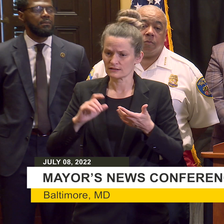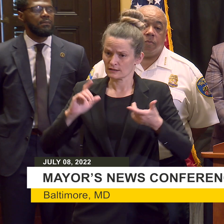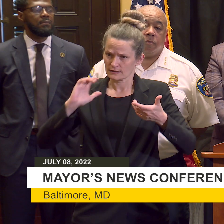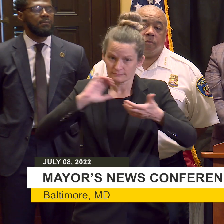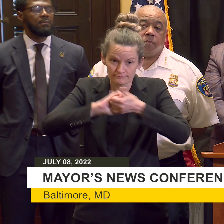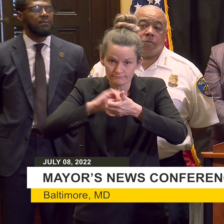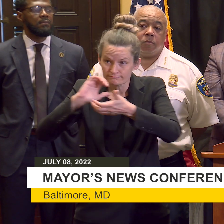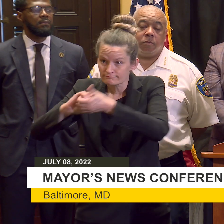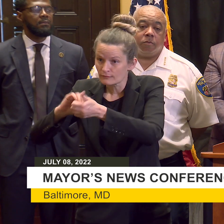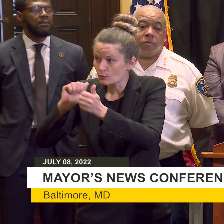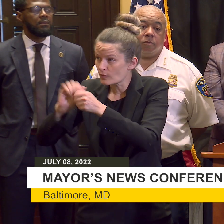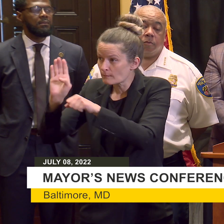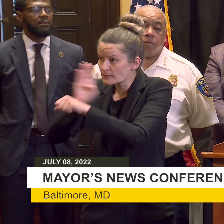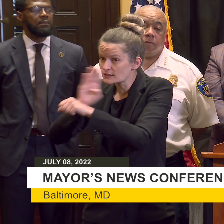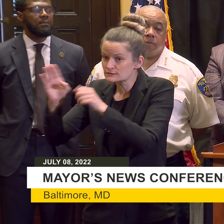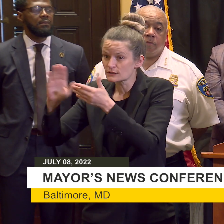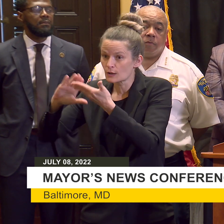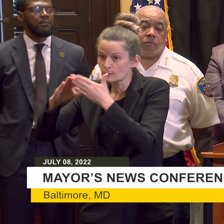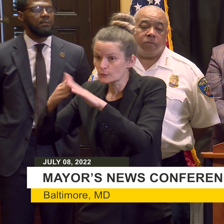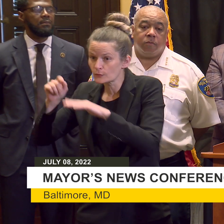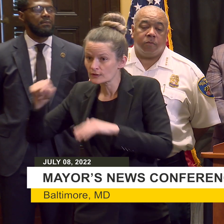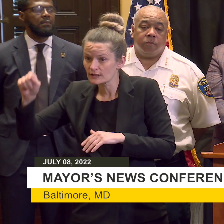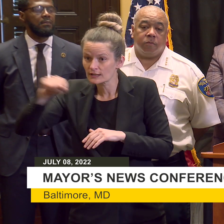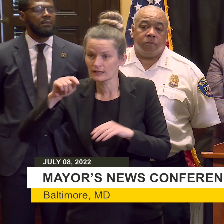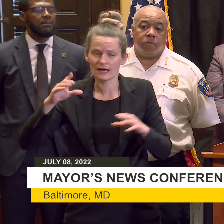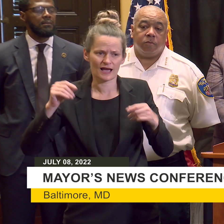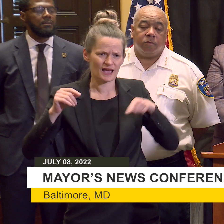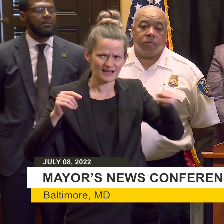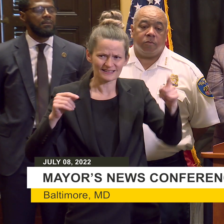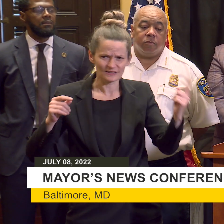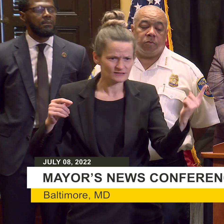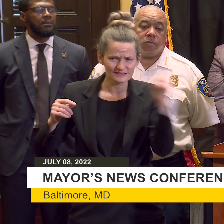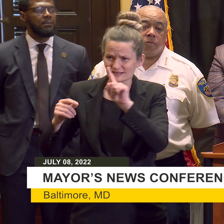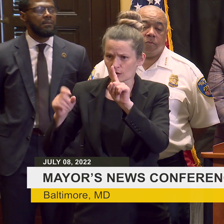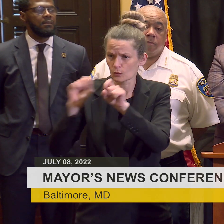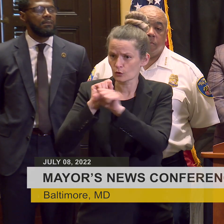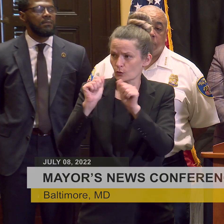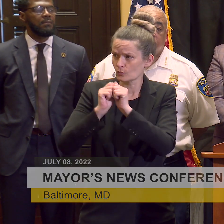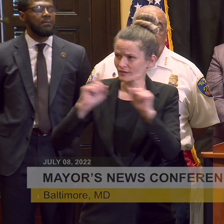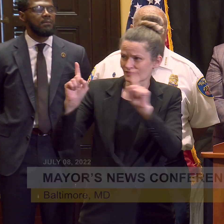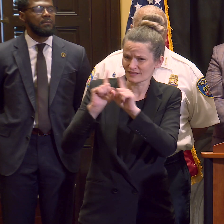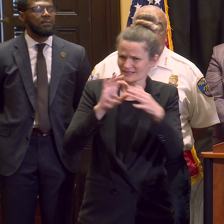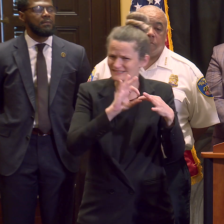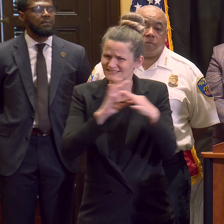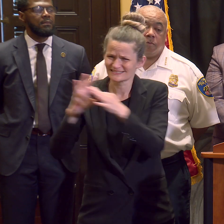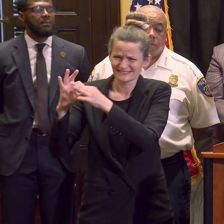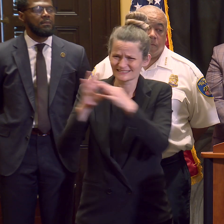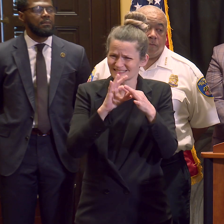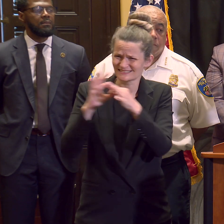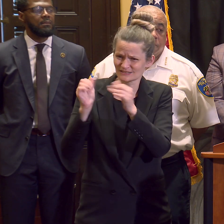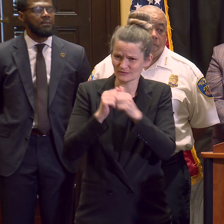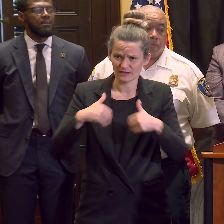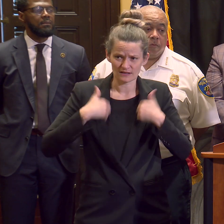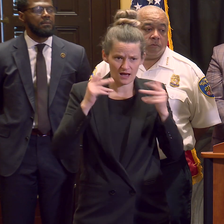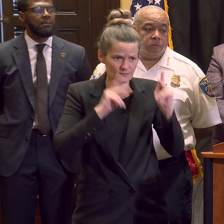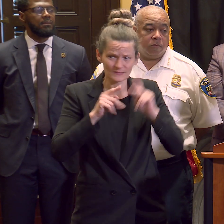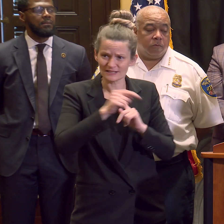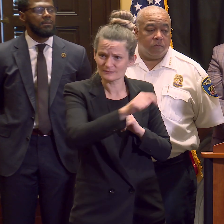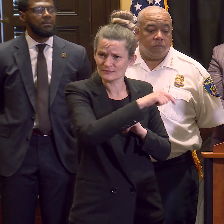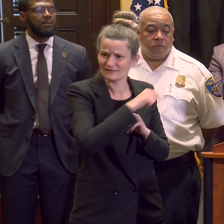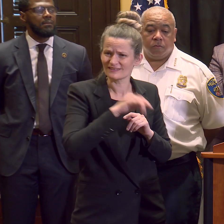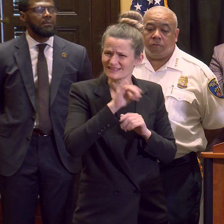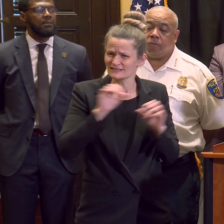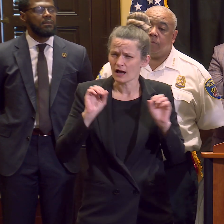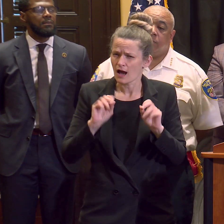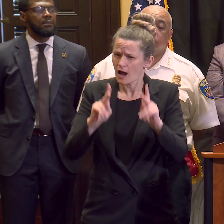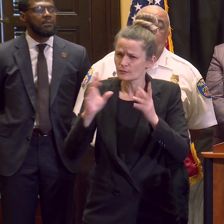leaders that have stepped up to the plate and that have been working with us to connect young people to opportunities. So I want to talk a little bit about what we've done to